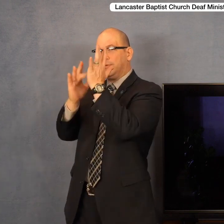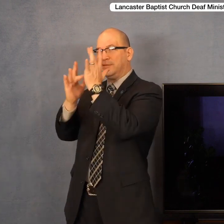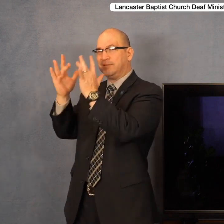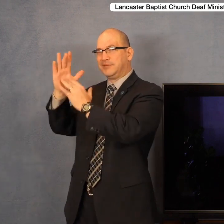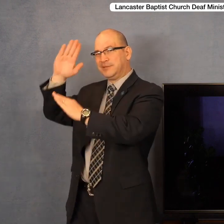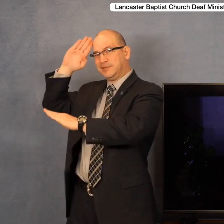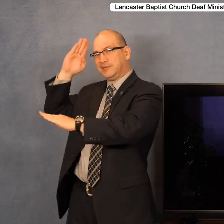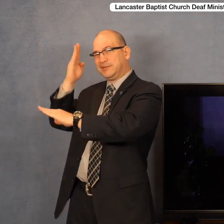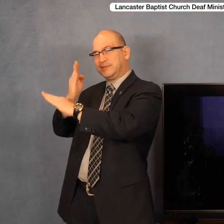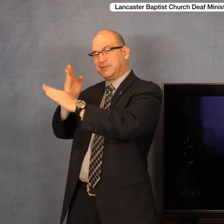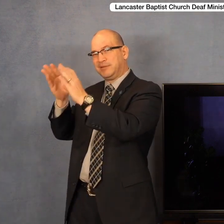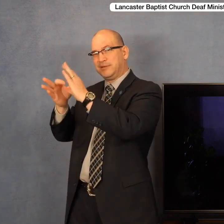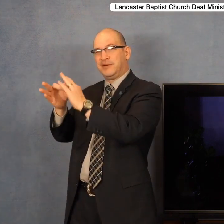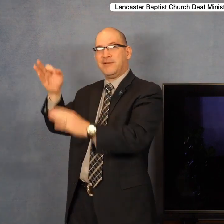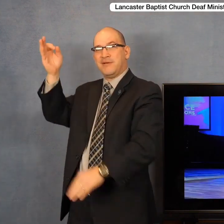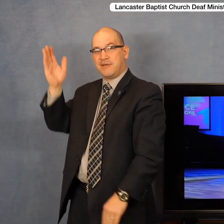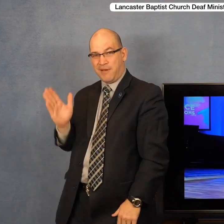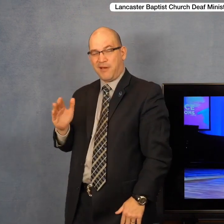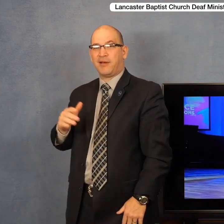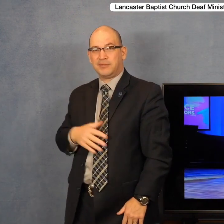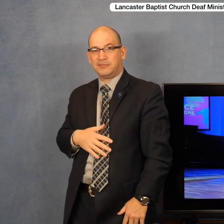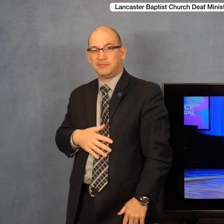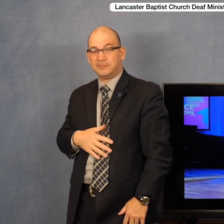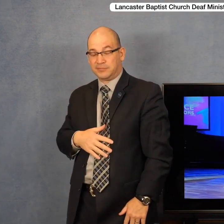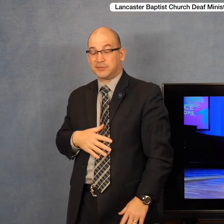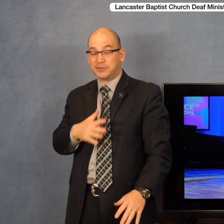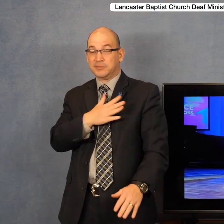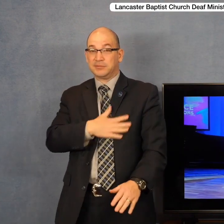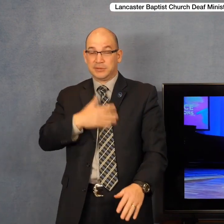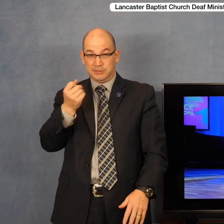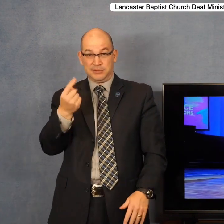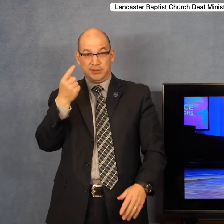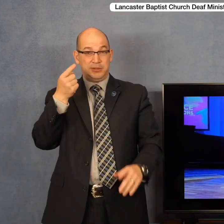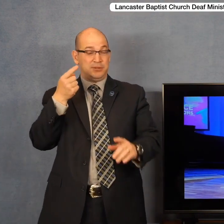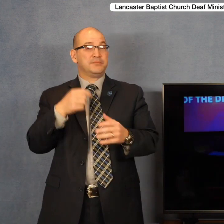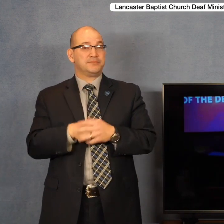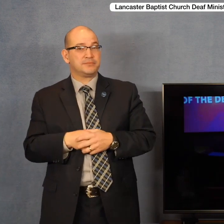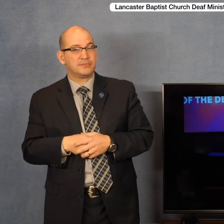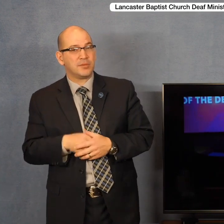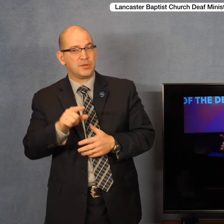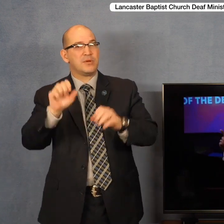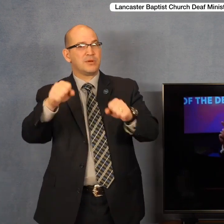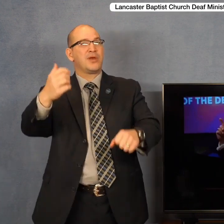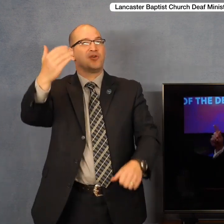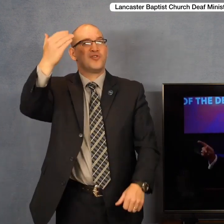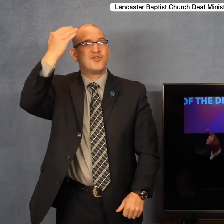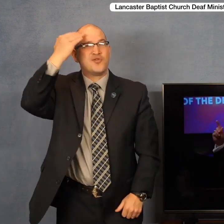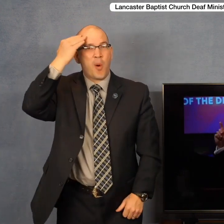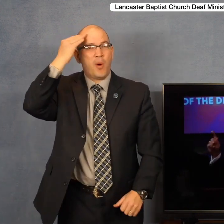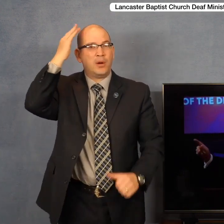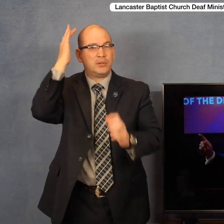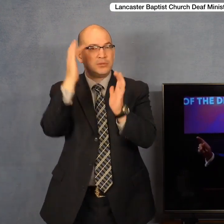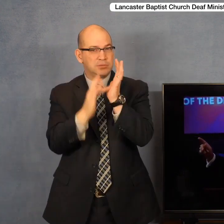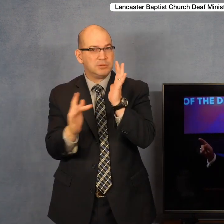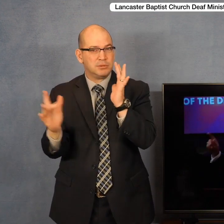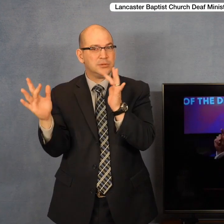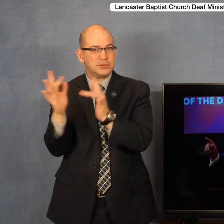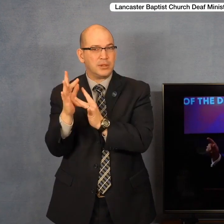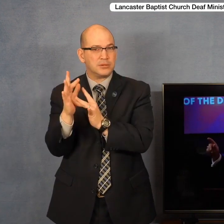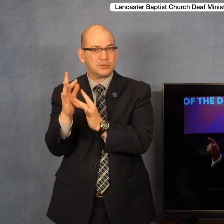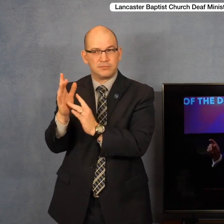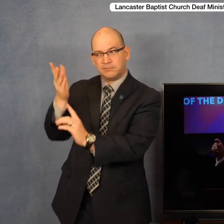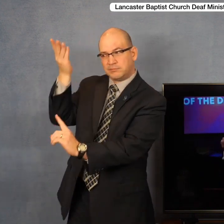God. So let's pause here to understand something theologically. You can know who Jesus is.